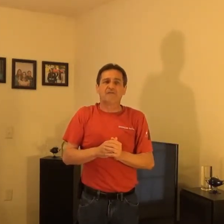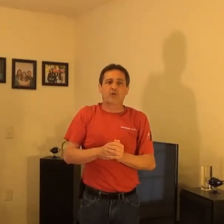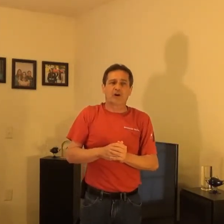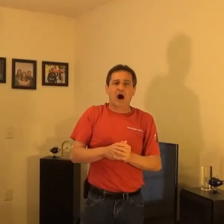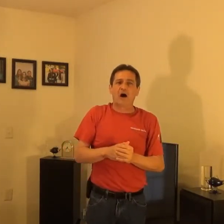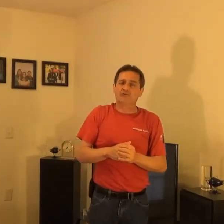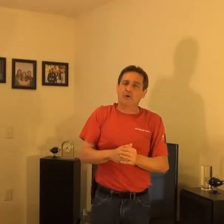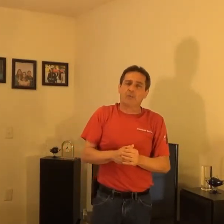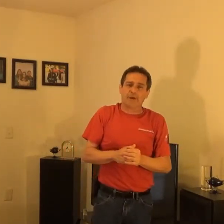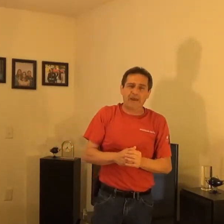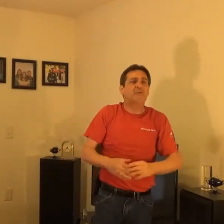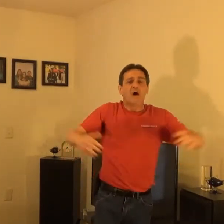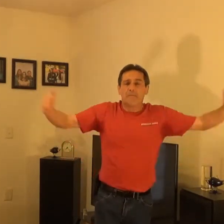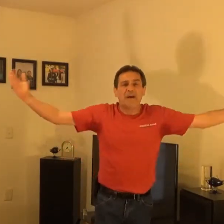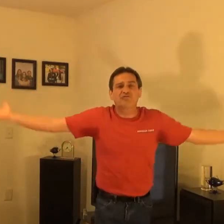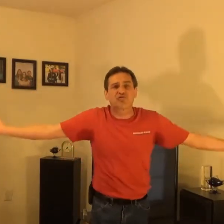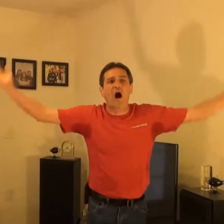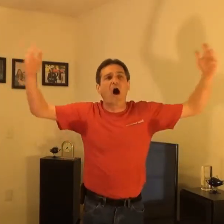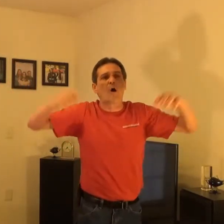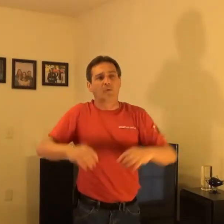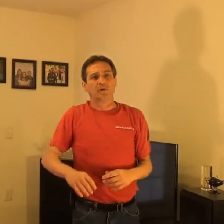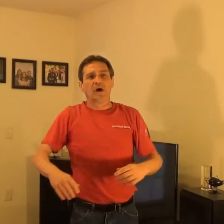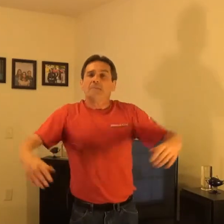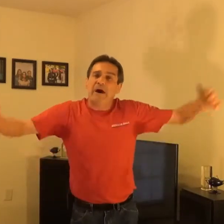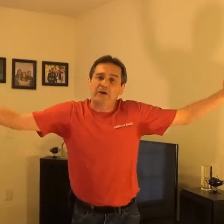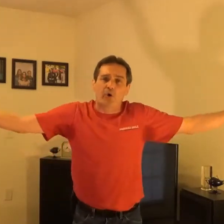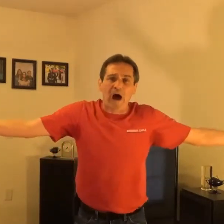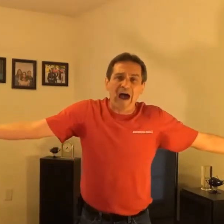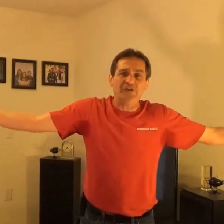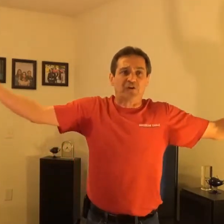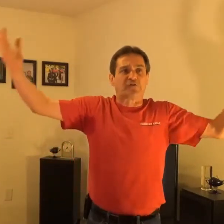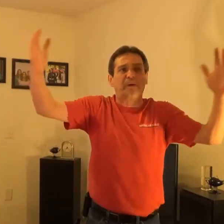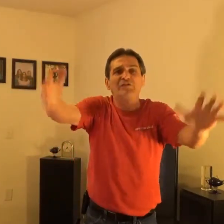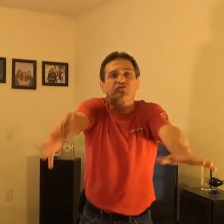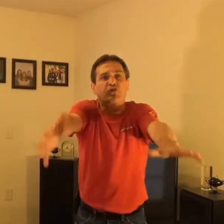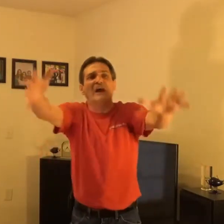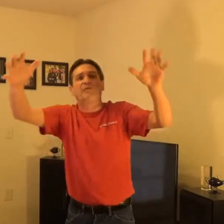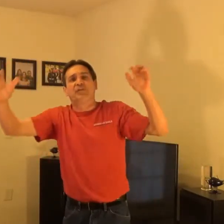for the gospel of peace, be strong, be courageous, be strengthened.